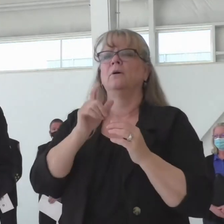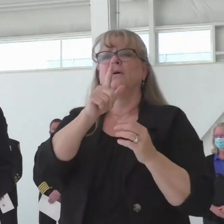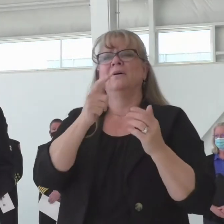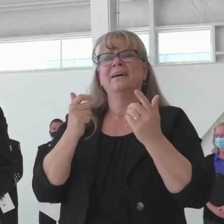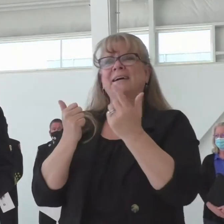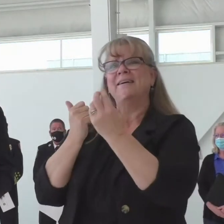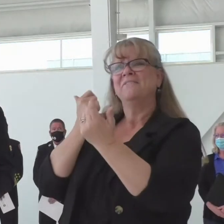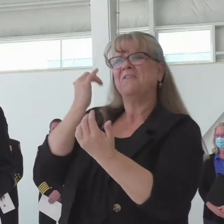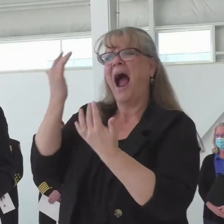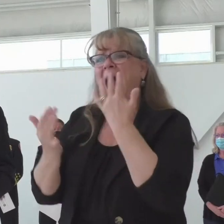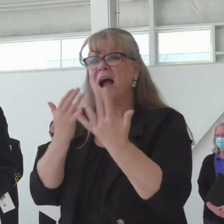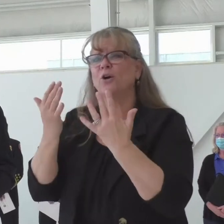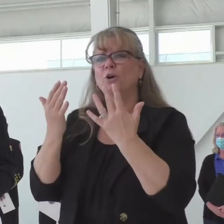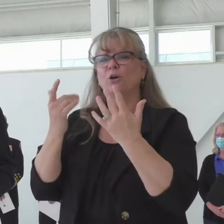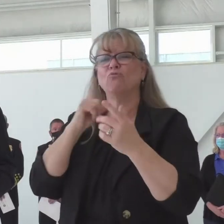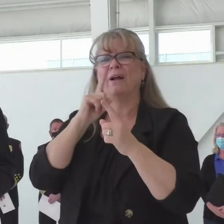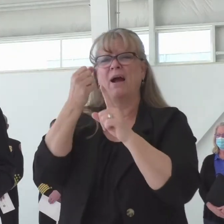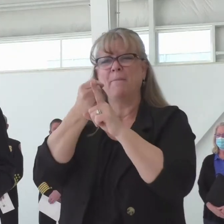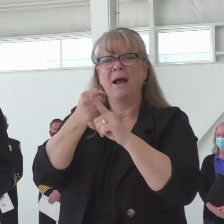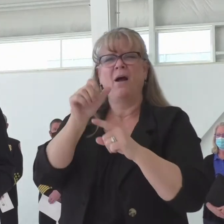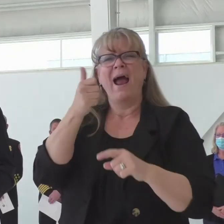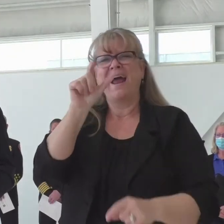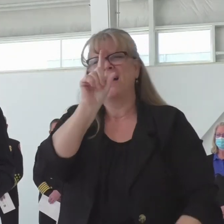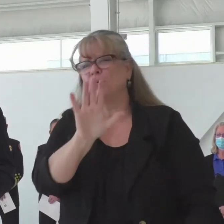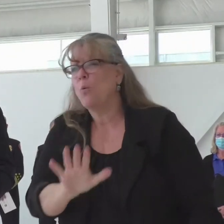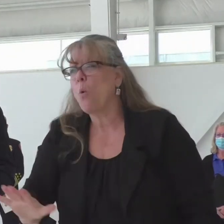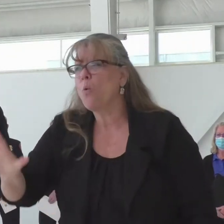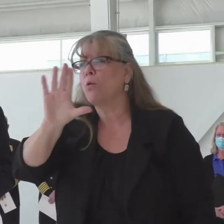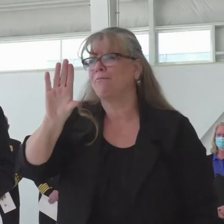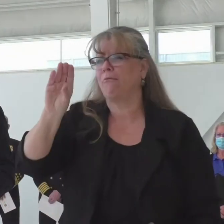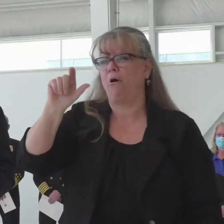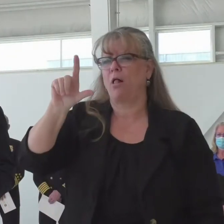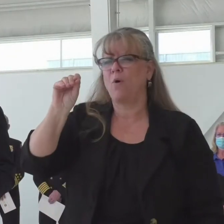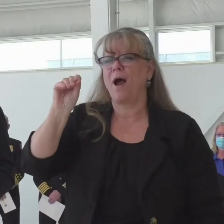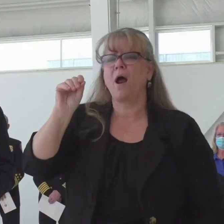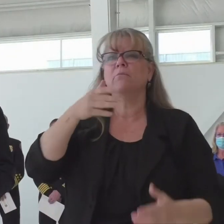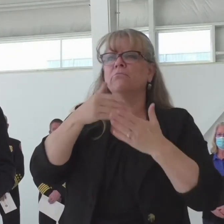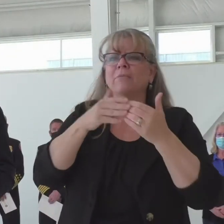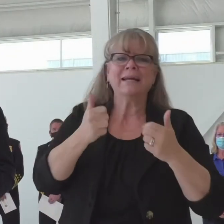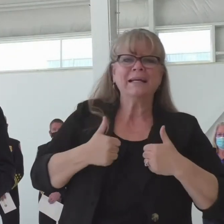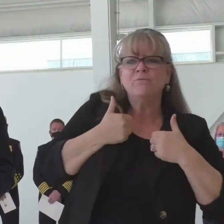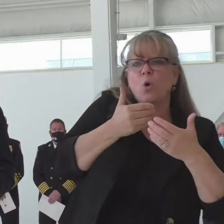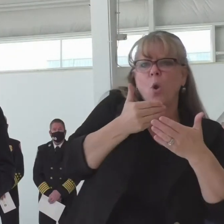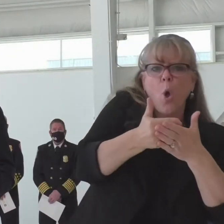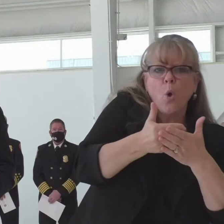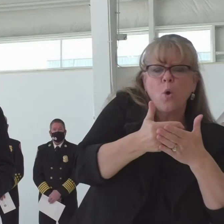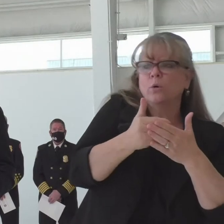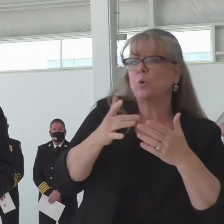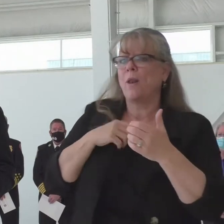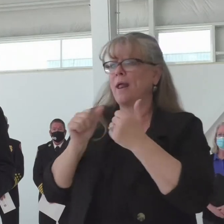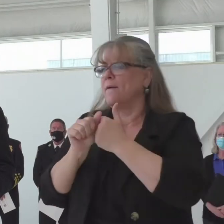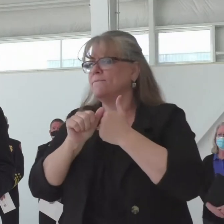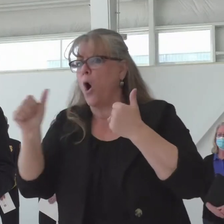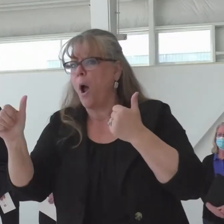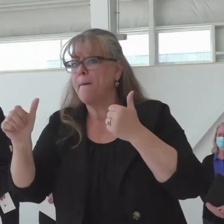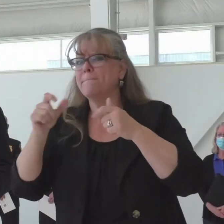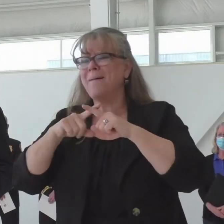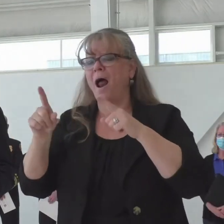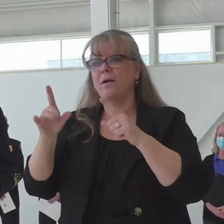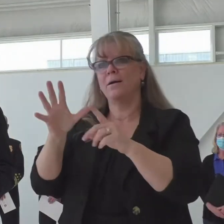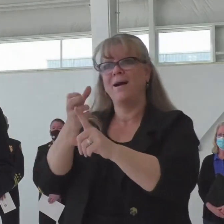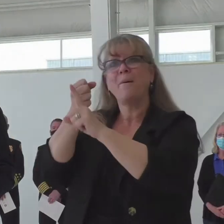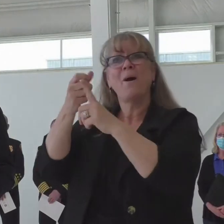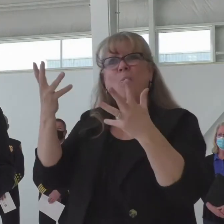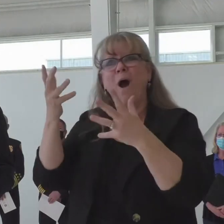a potential fire area or not, we're all impacted by air quality. We're all impacted by the challenge to our community. We have a